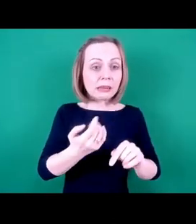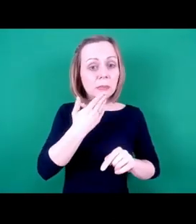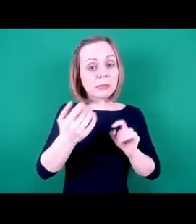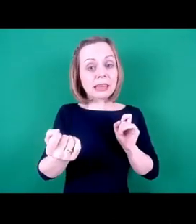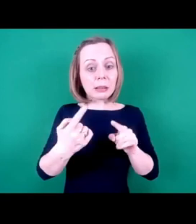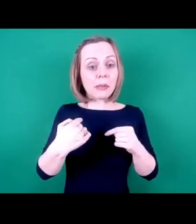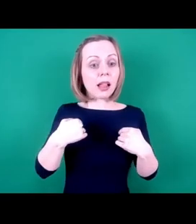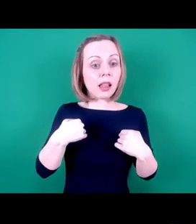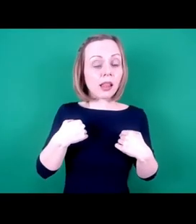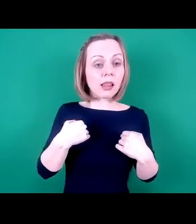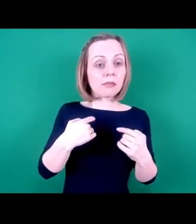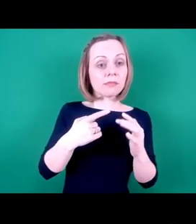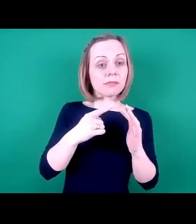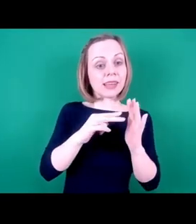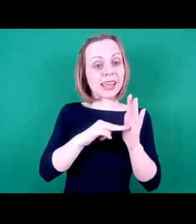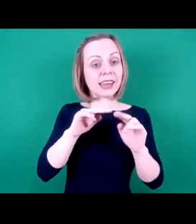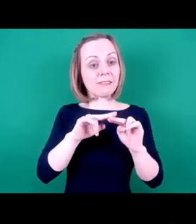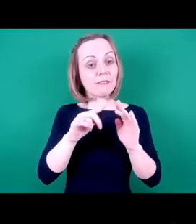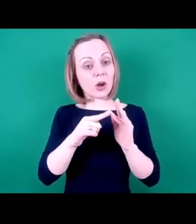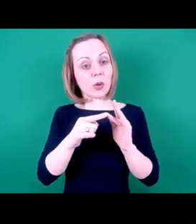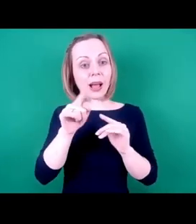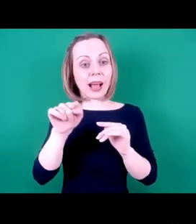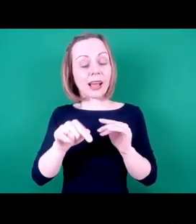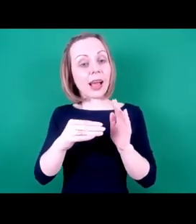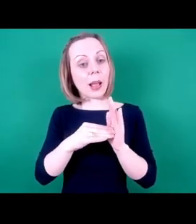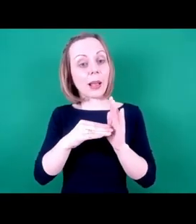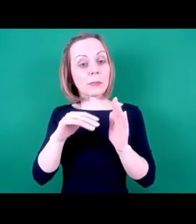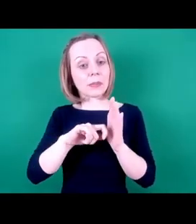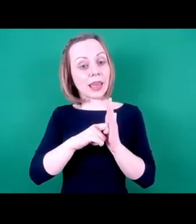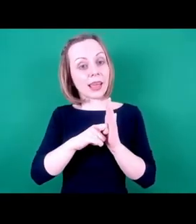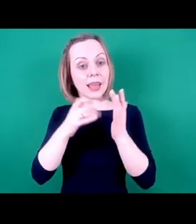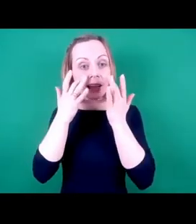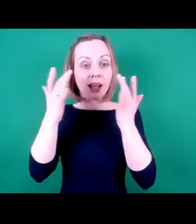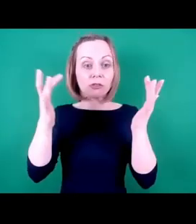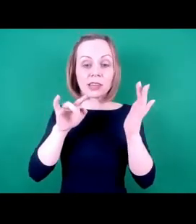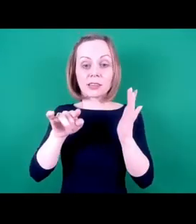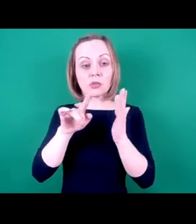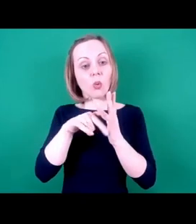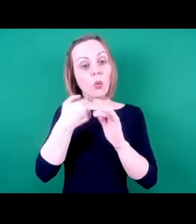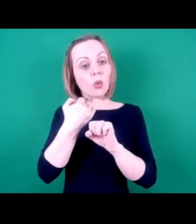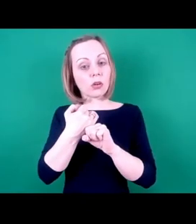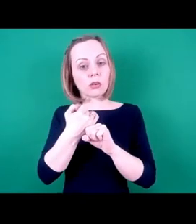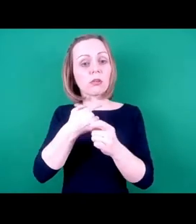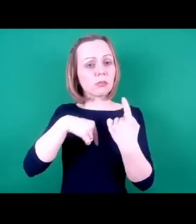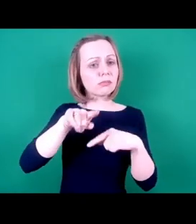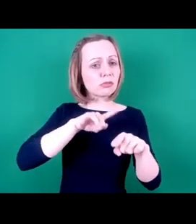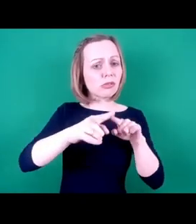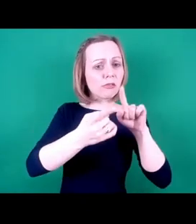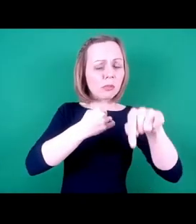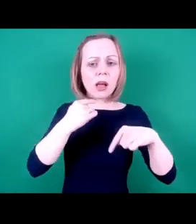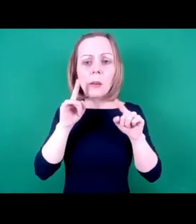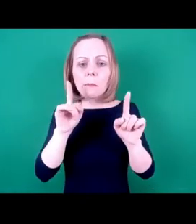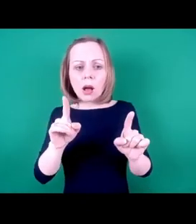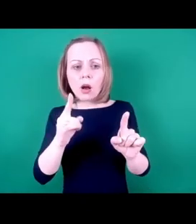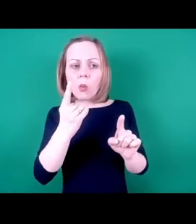to info at mkgallery.org and we'll try to get it replied for you. But we did receive a question